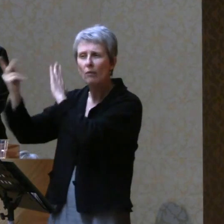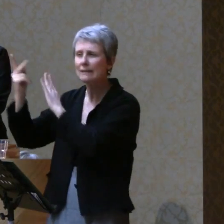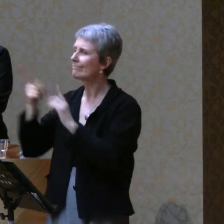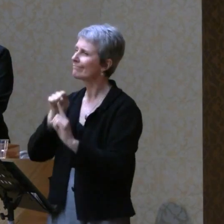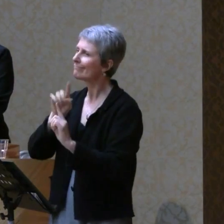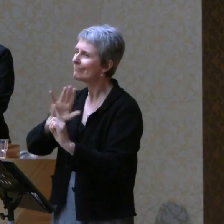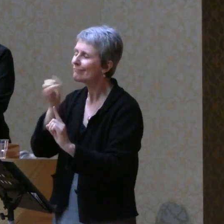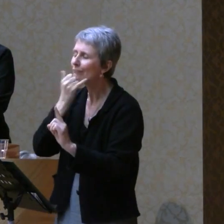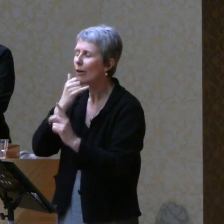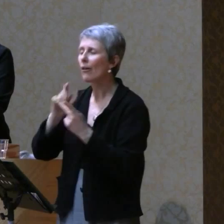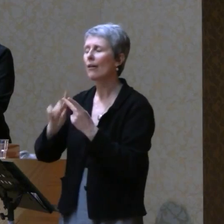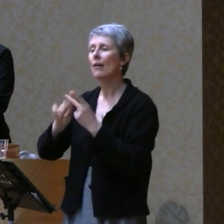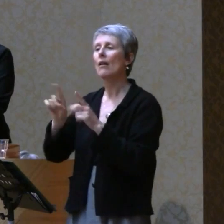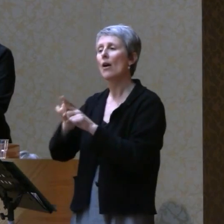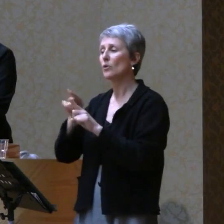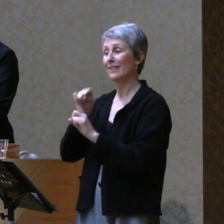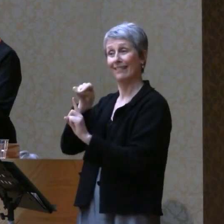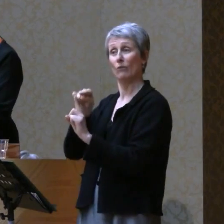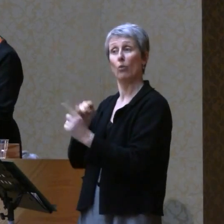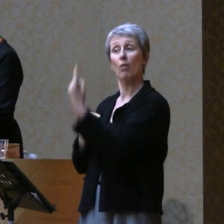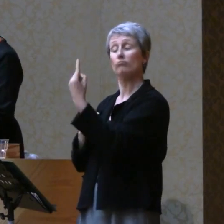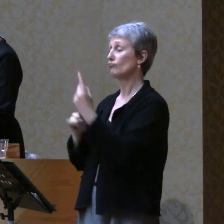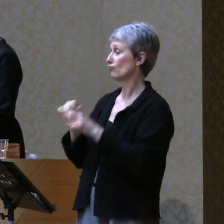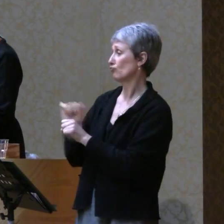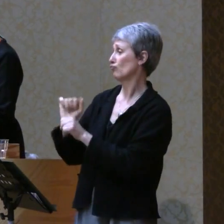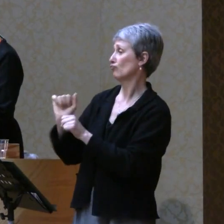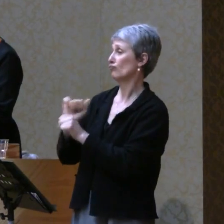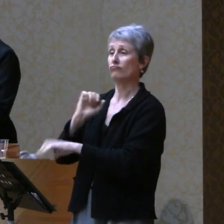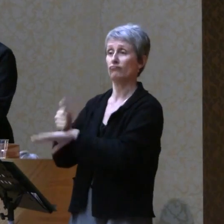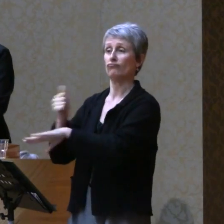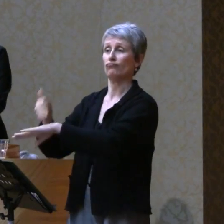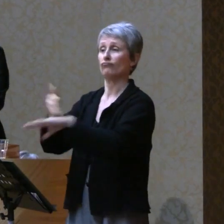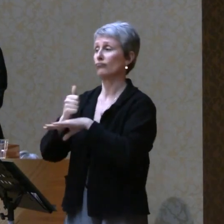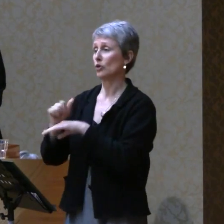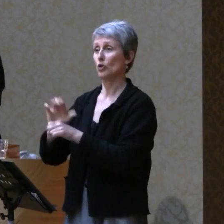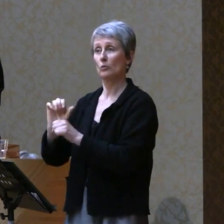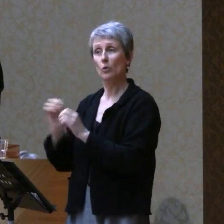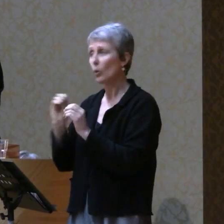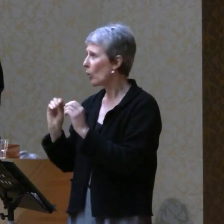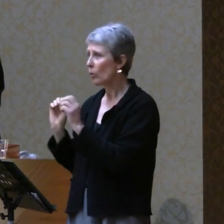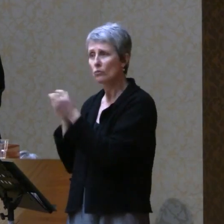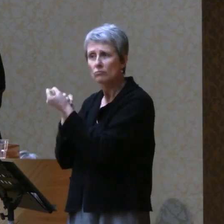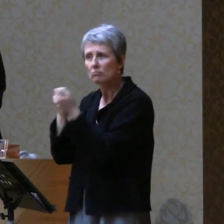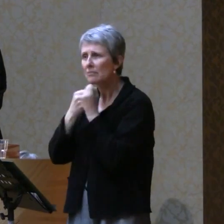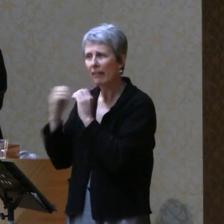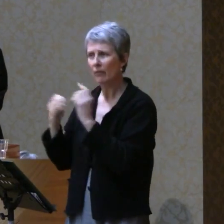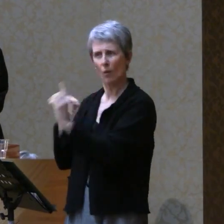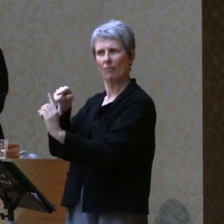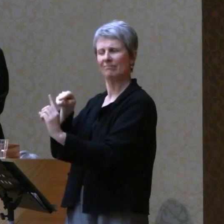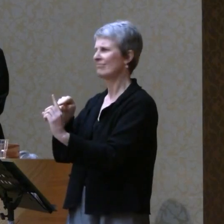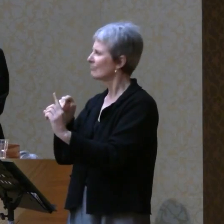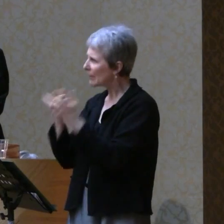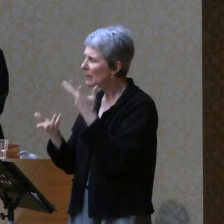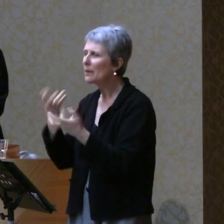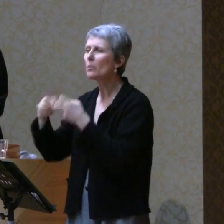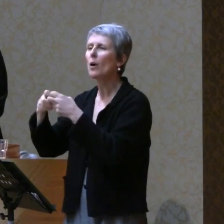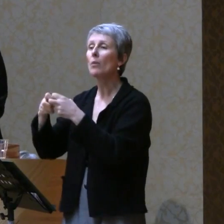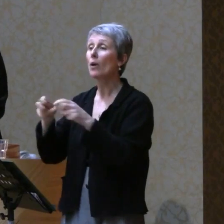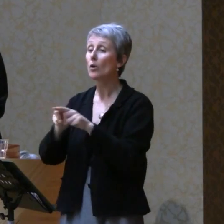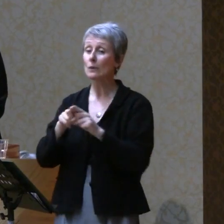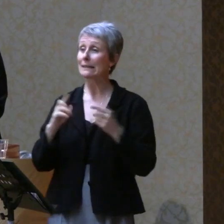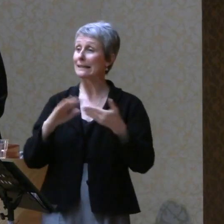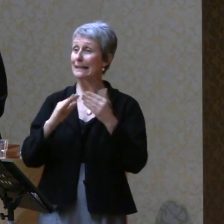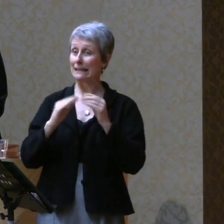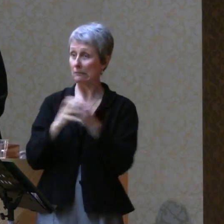planters was a sign of future problems. That's helpful to know, right? A rapid saturation of a certain city